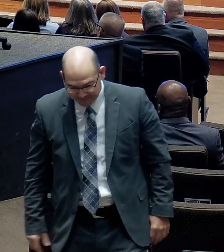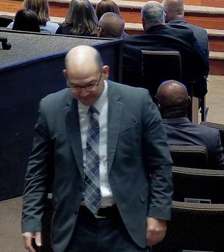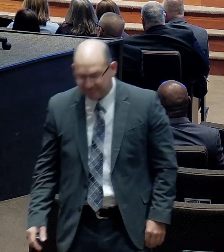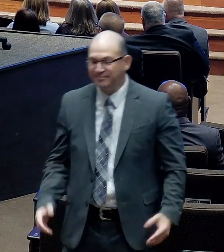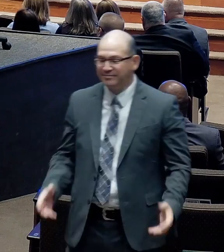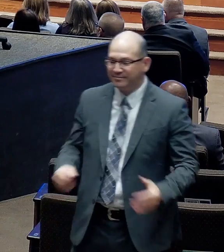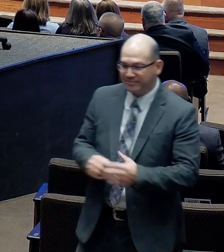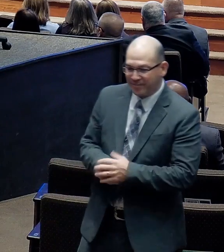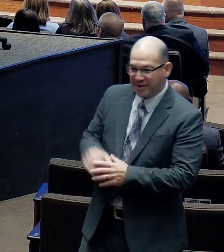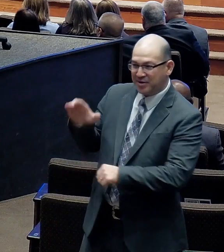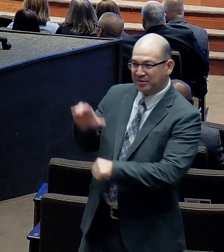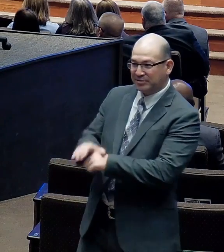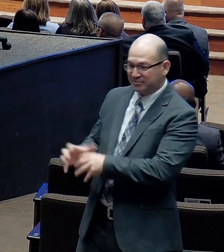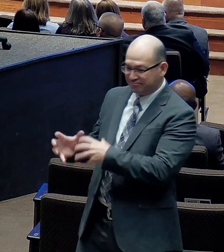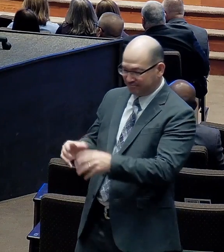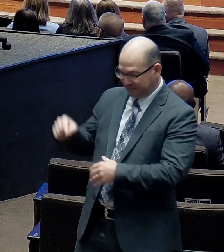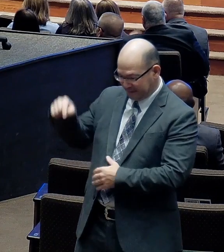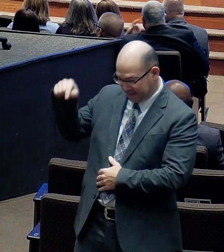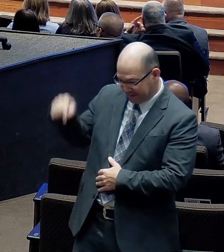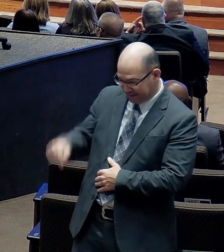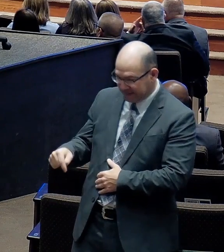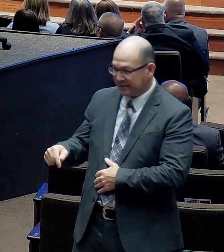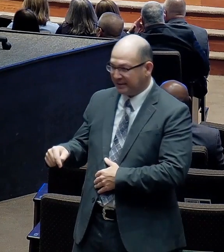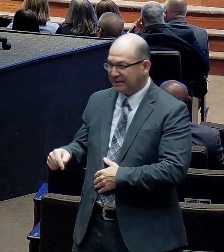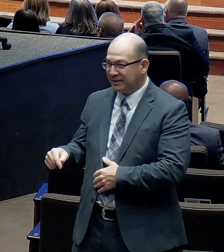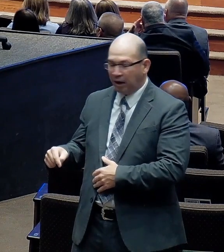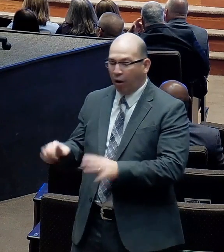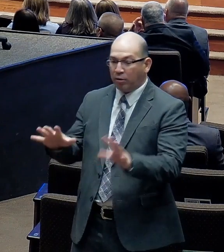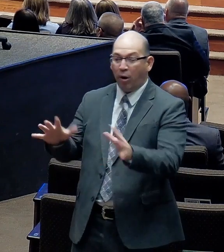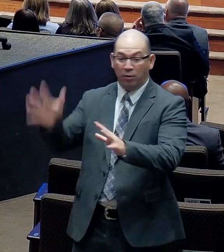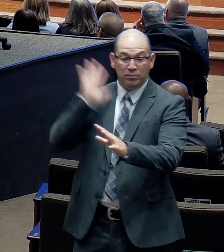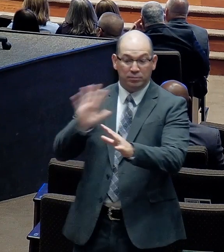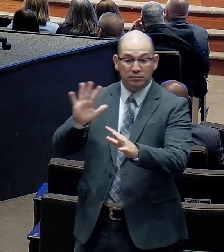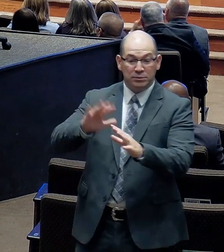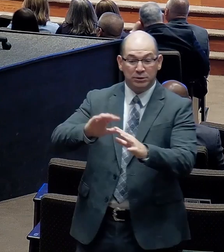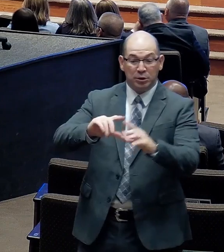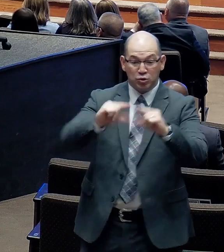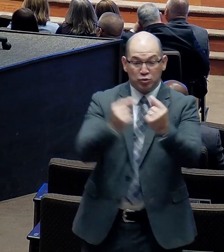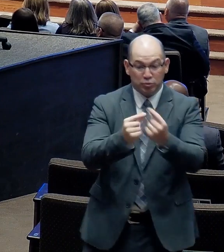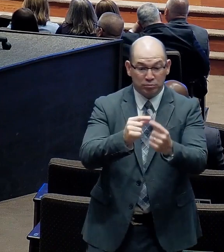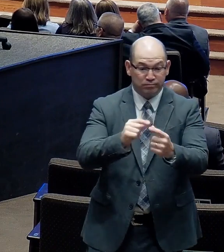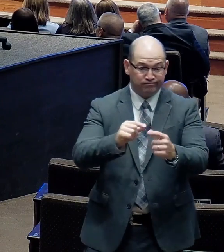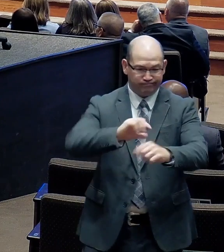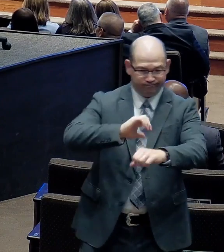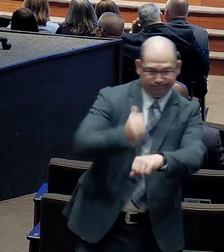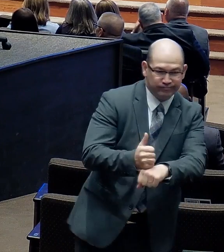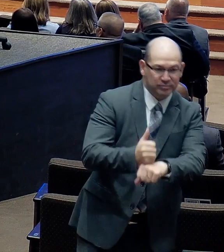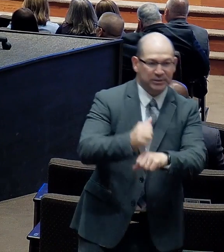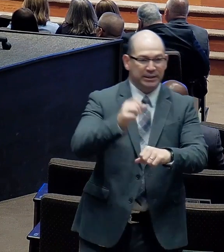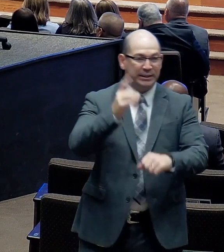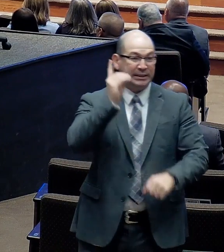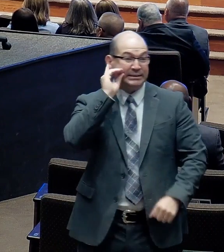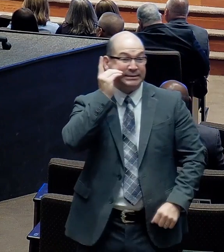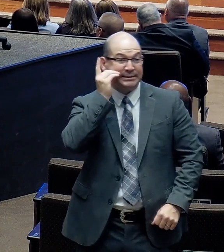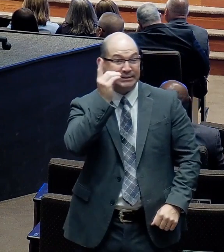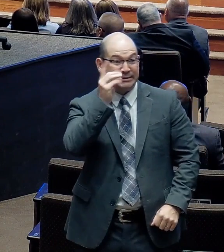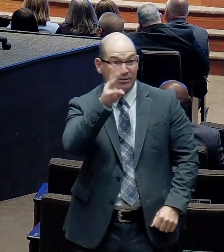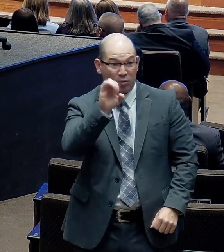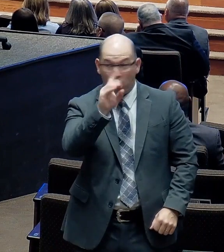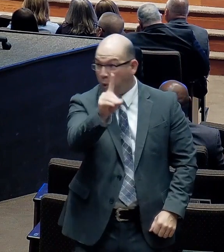World. And someone. Said. It's too bad. That. Could not live. To